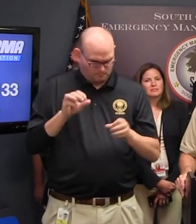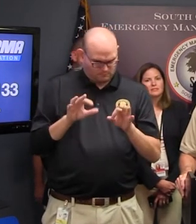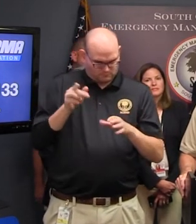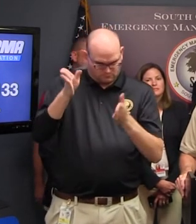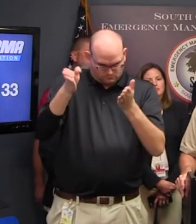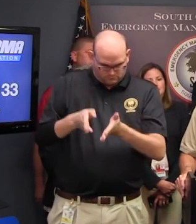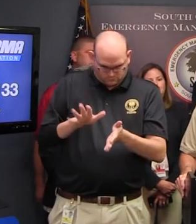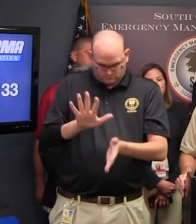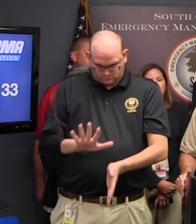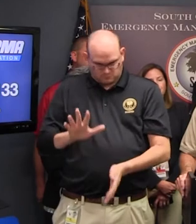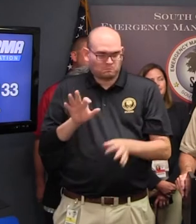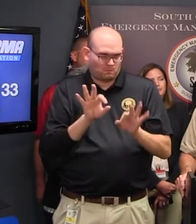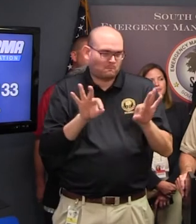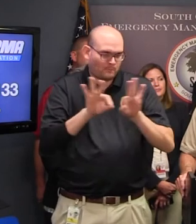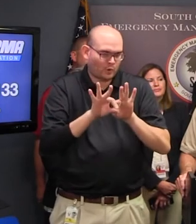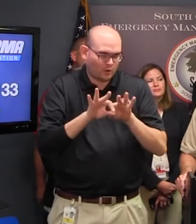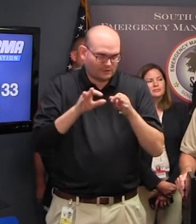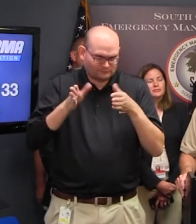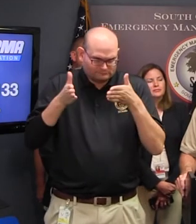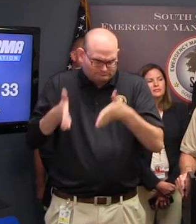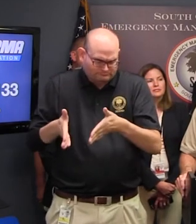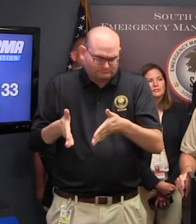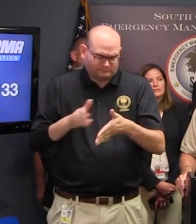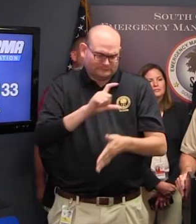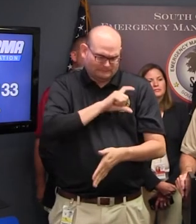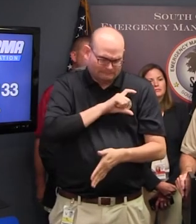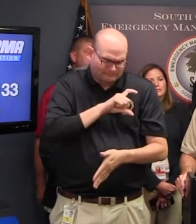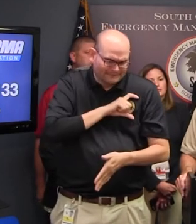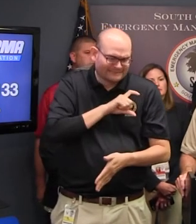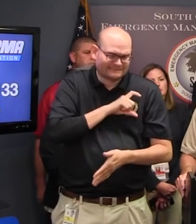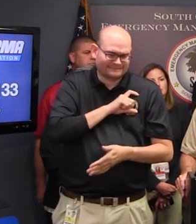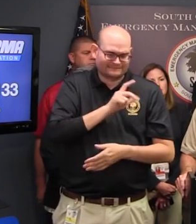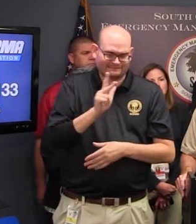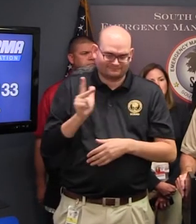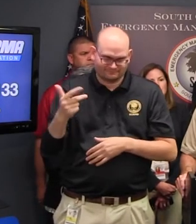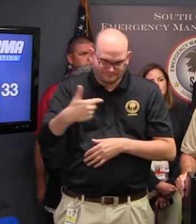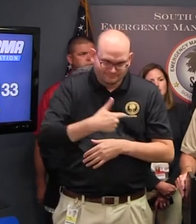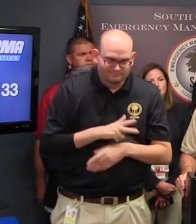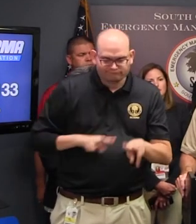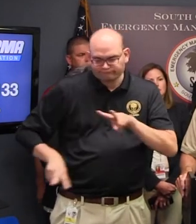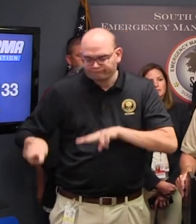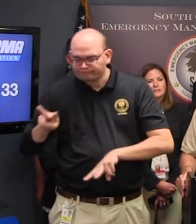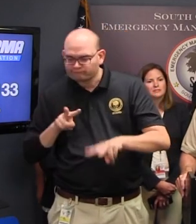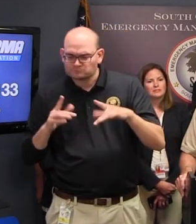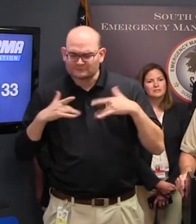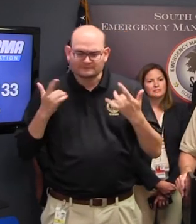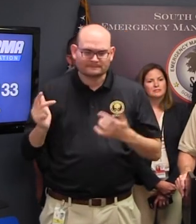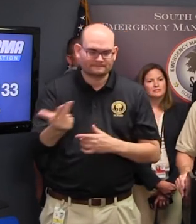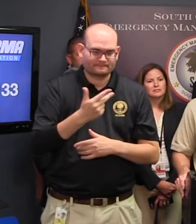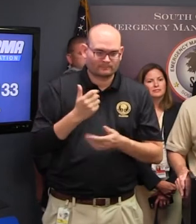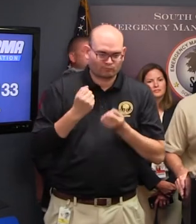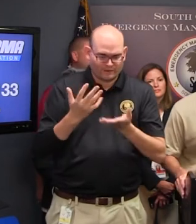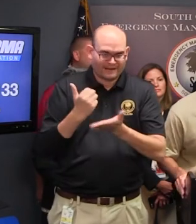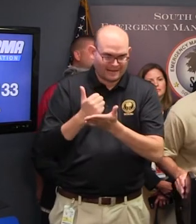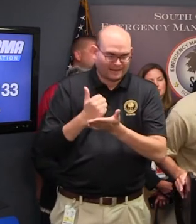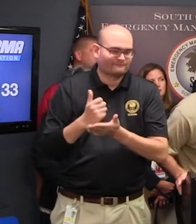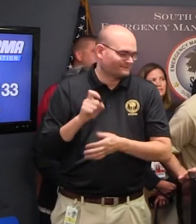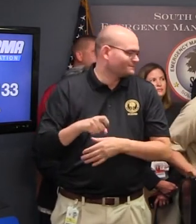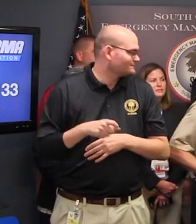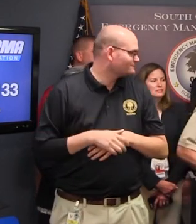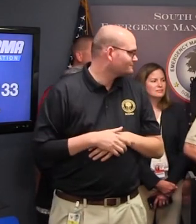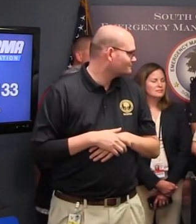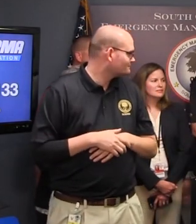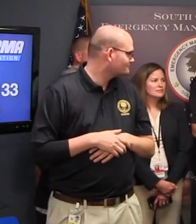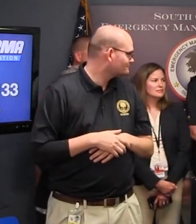areas that have been evacuated And are available for any other assistance that any of our coastal sheriffs or law enforcement agencies need Thank you Chief